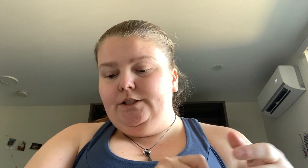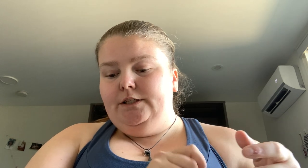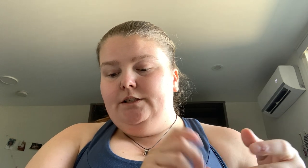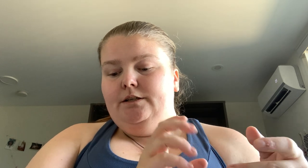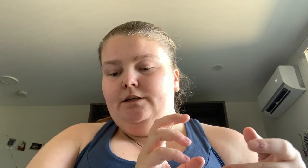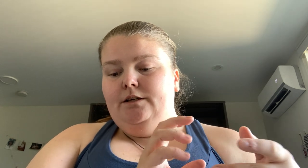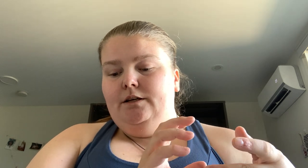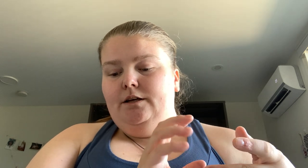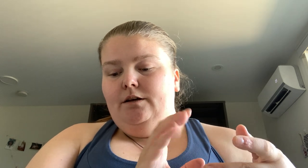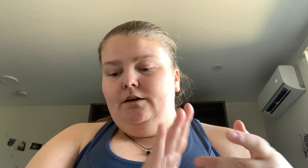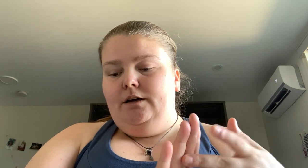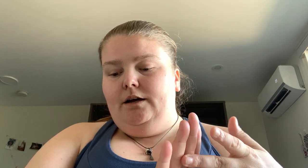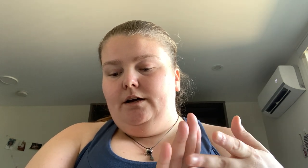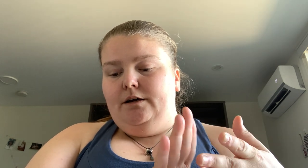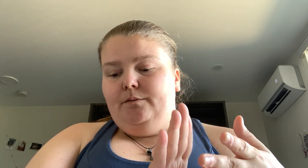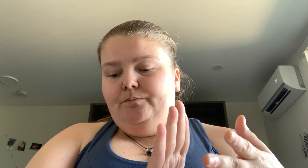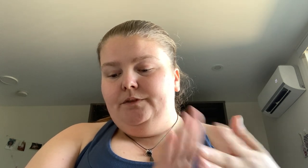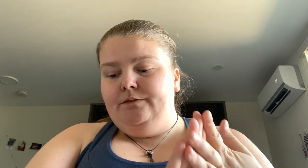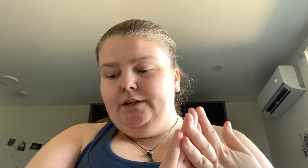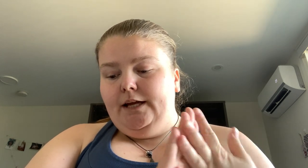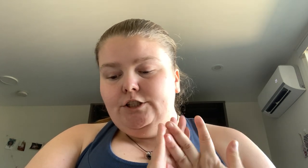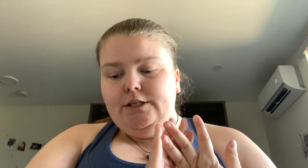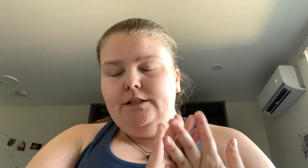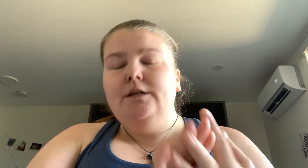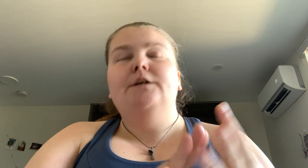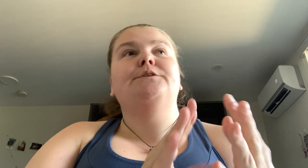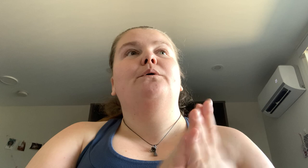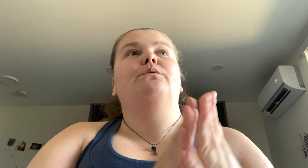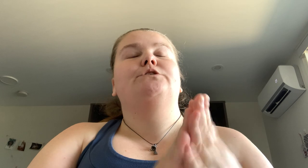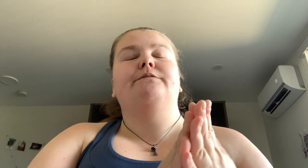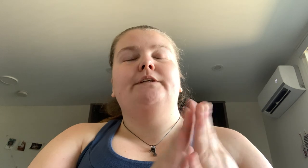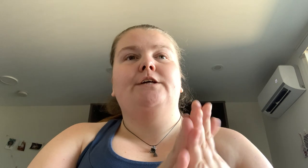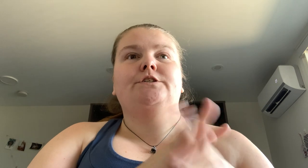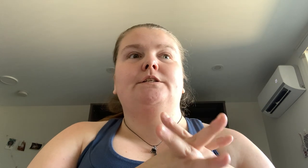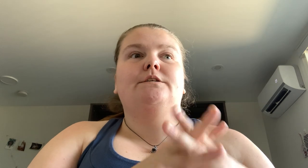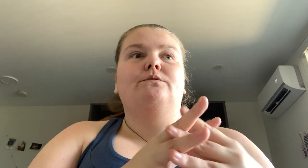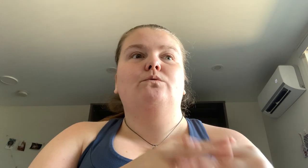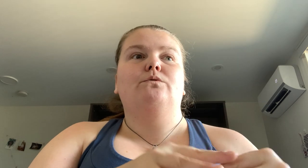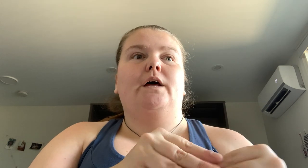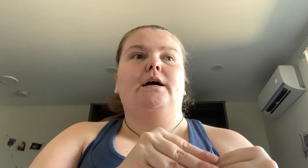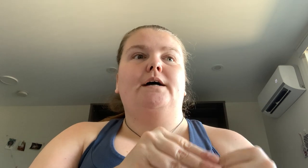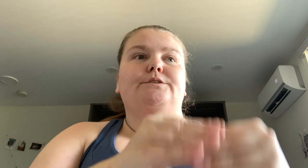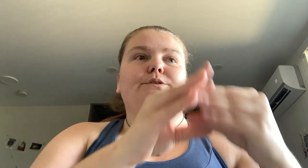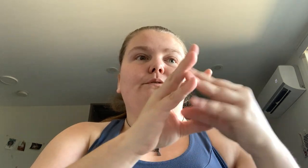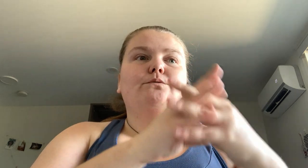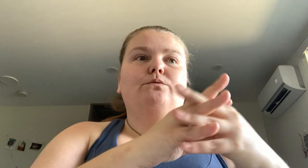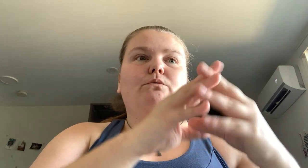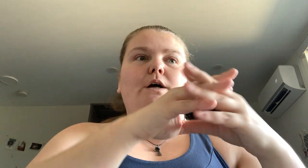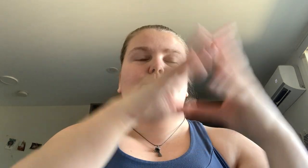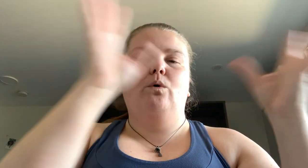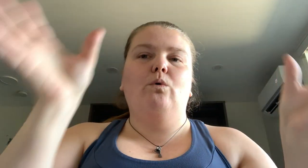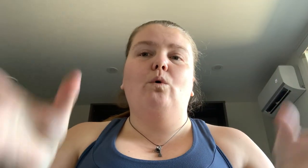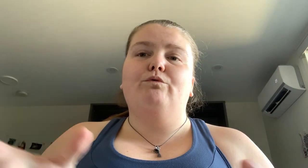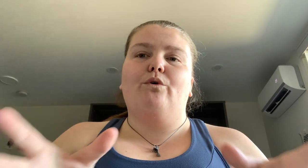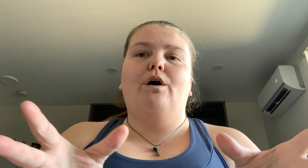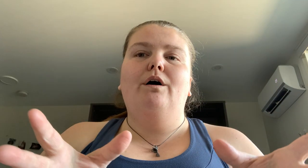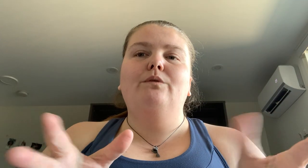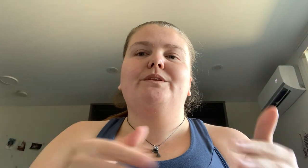um divination so divination like as as a whole overall with